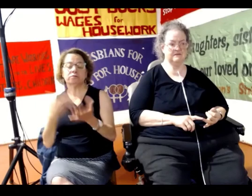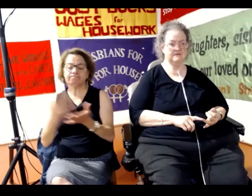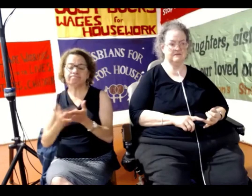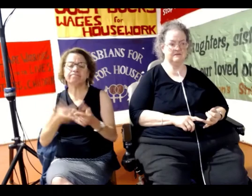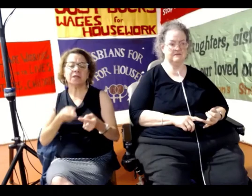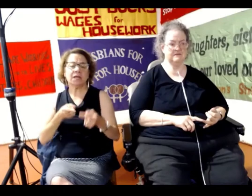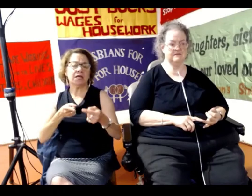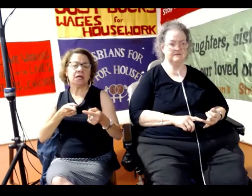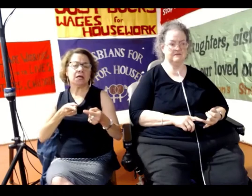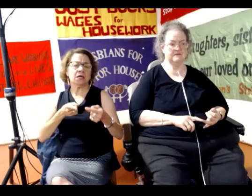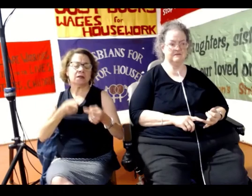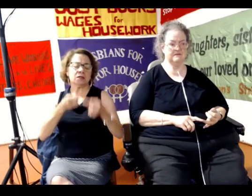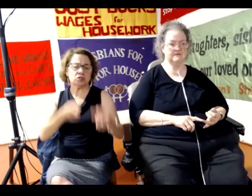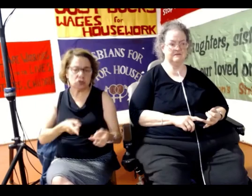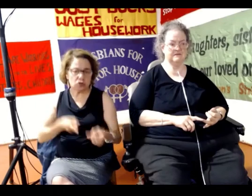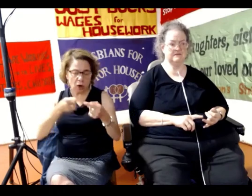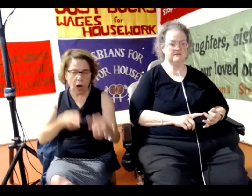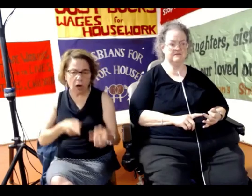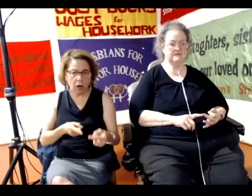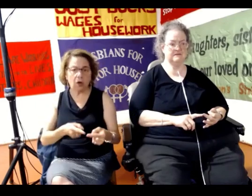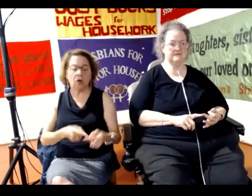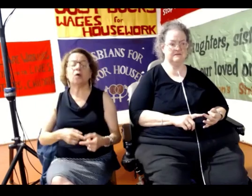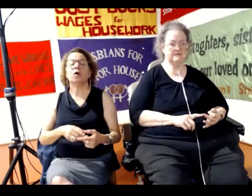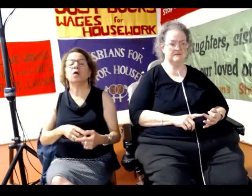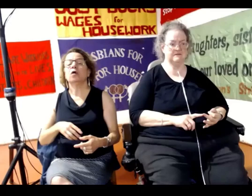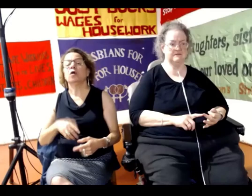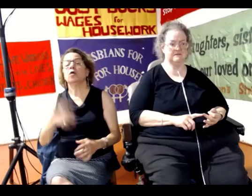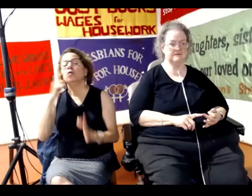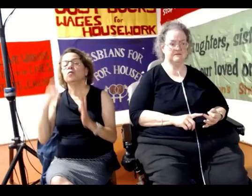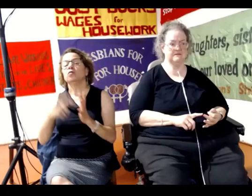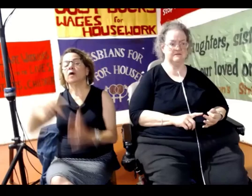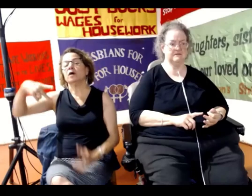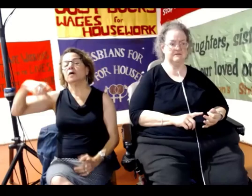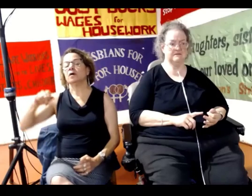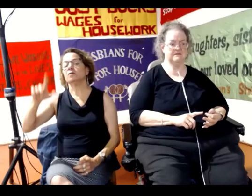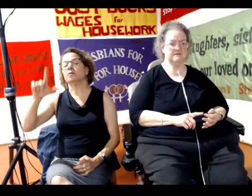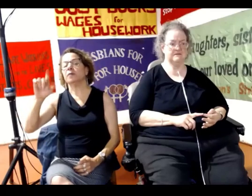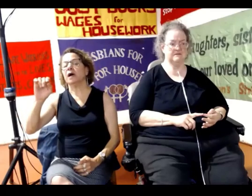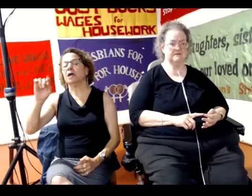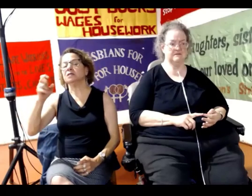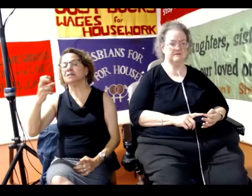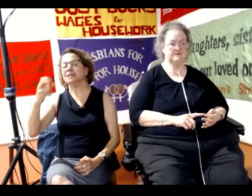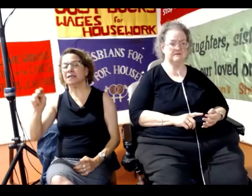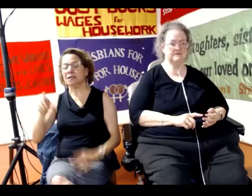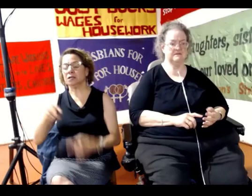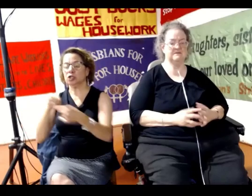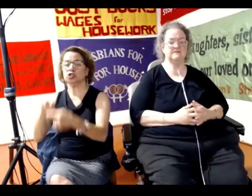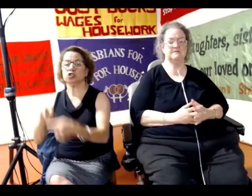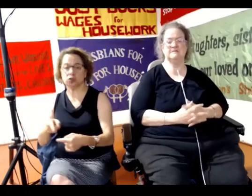Palestinian struggle is an absolutely indispensable part.